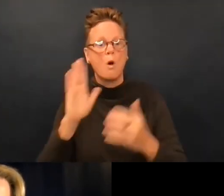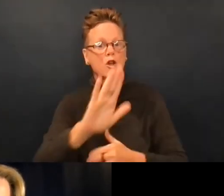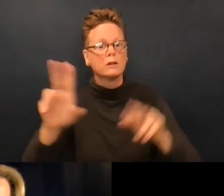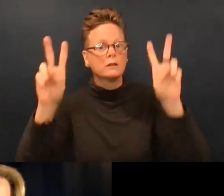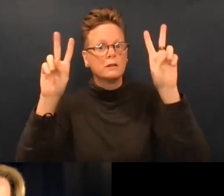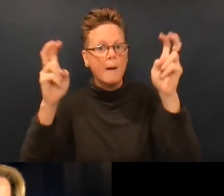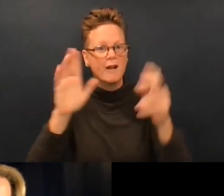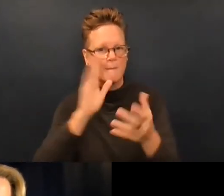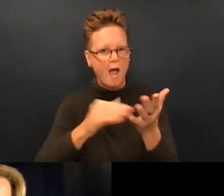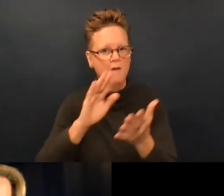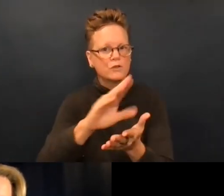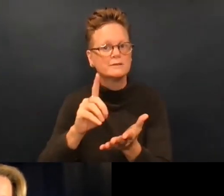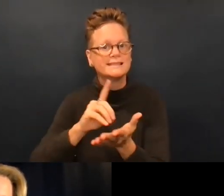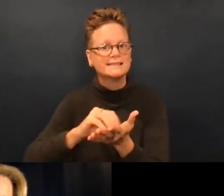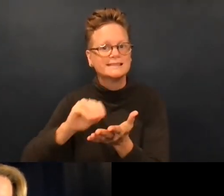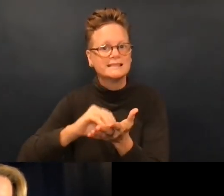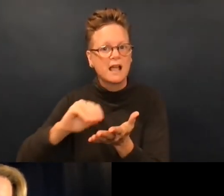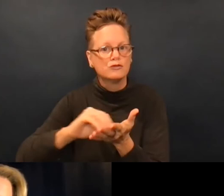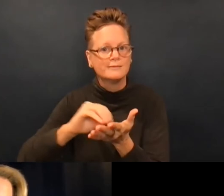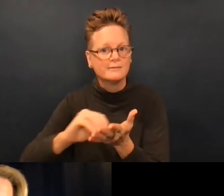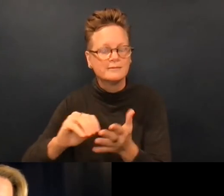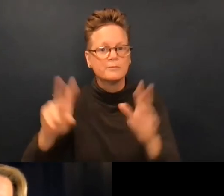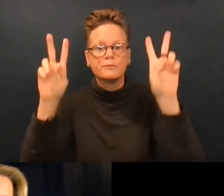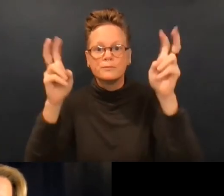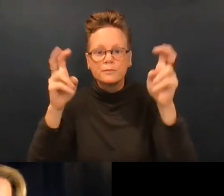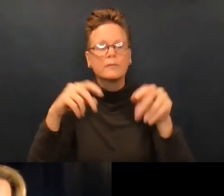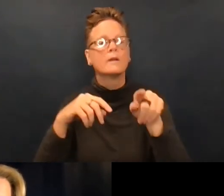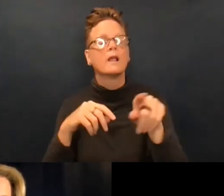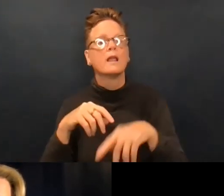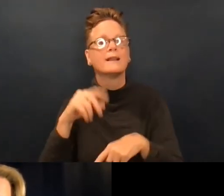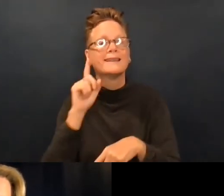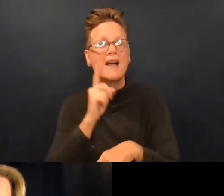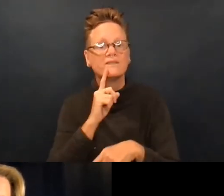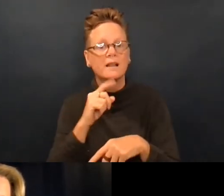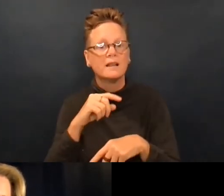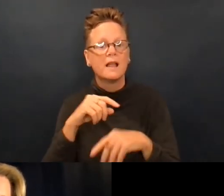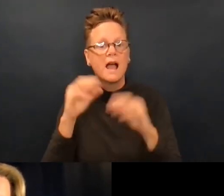with CSD this year. Her topic, actually, this is part of her dissertation.